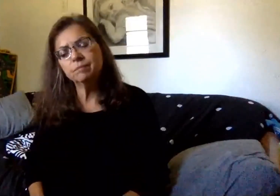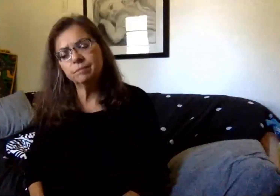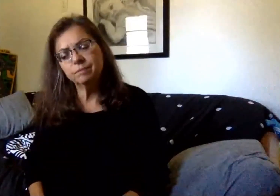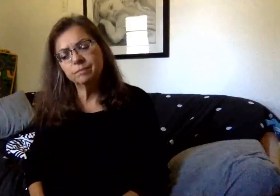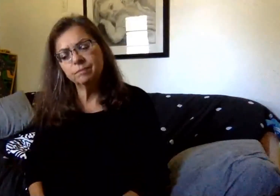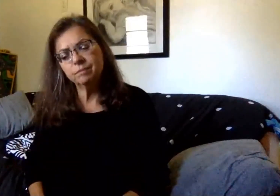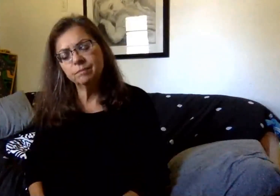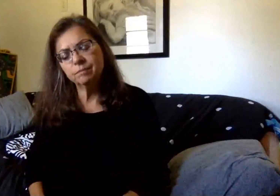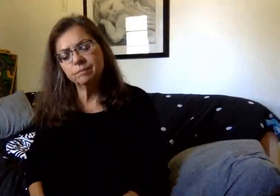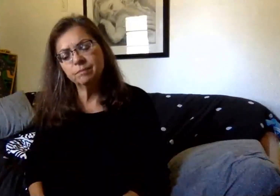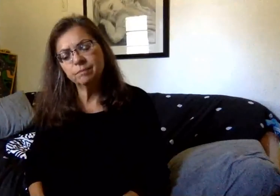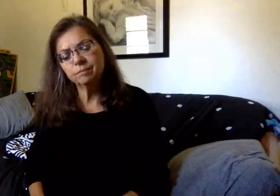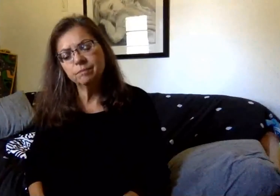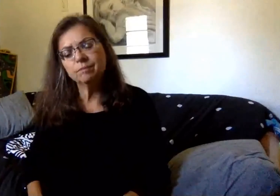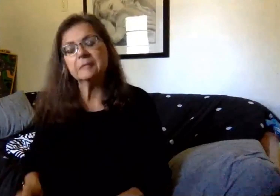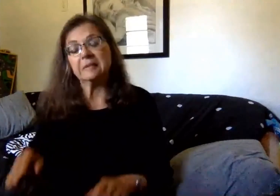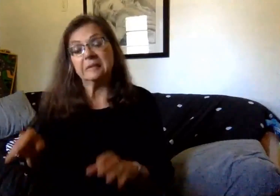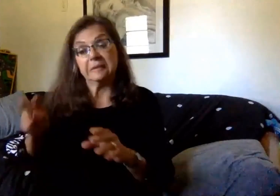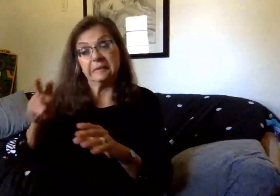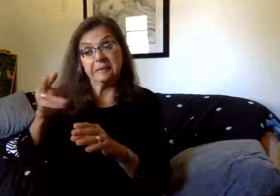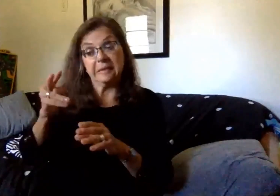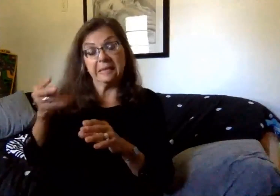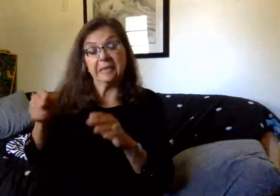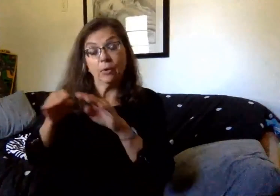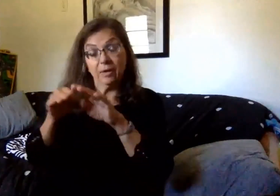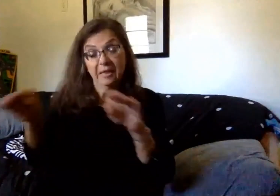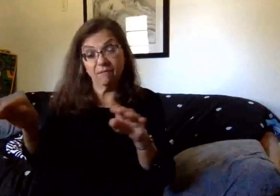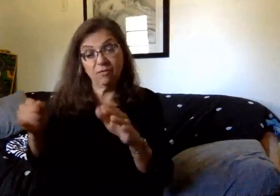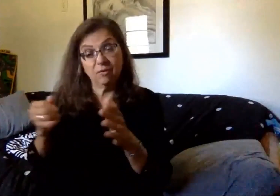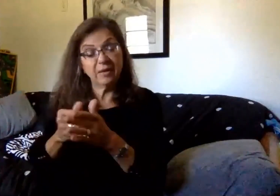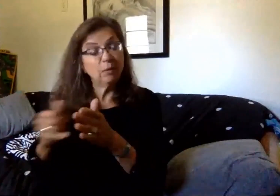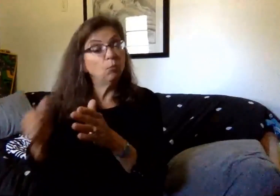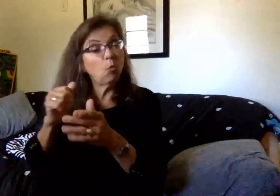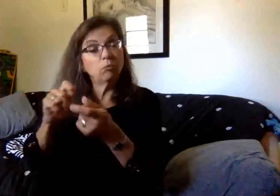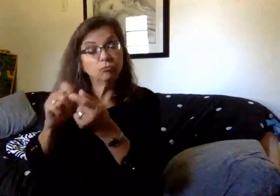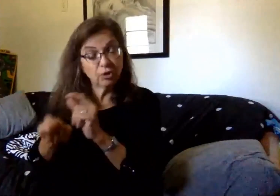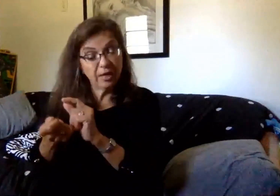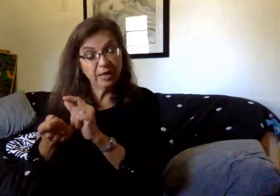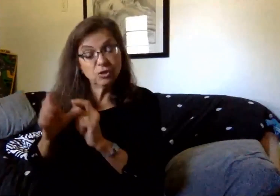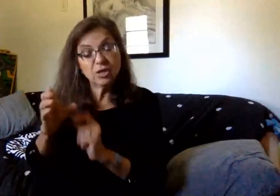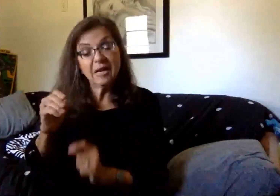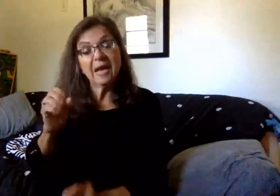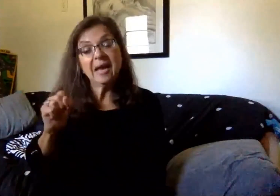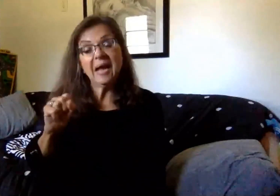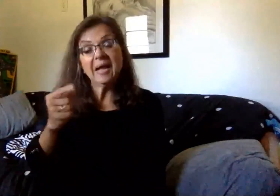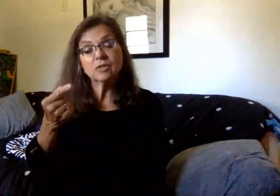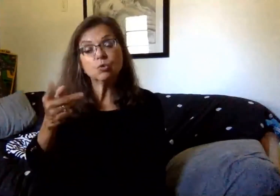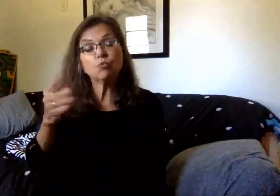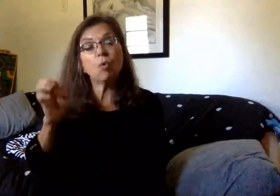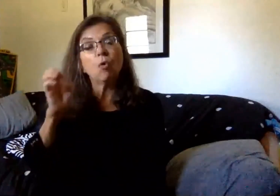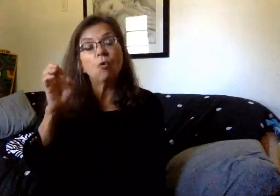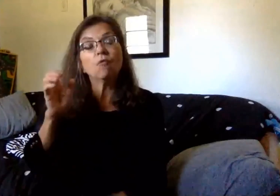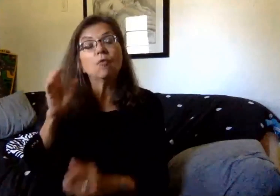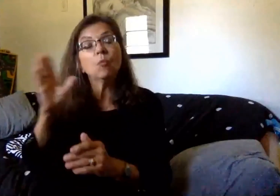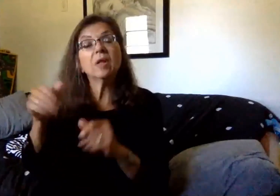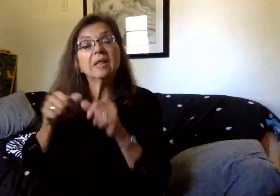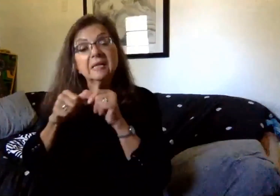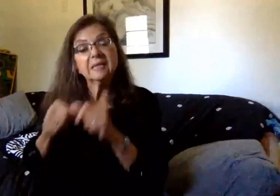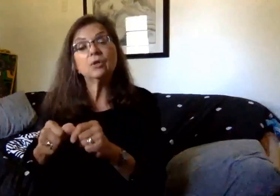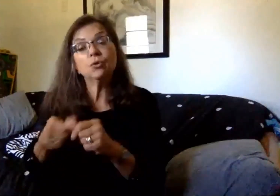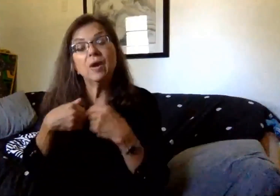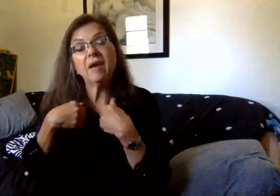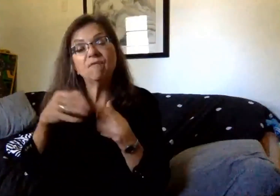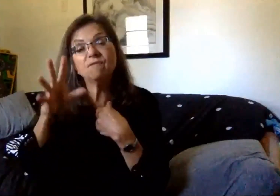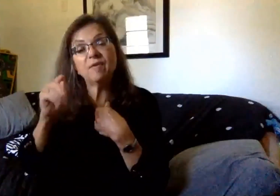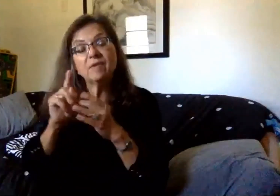A class at the secondary level will remain intact. You know, college group will continue to have 50 minute class periods